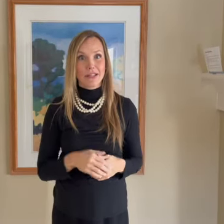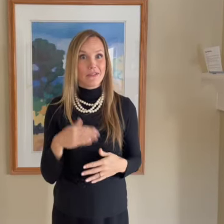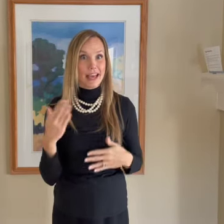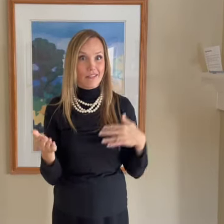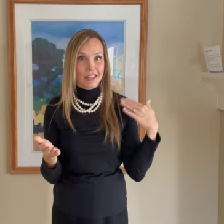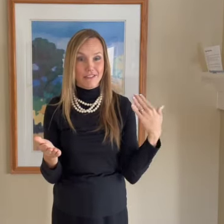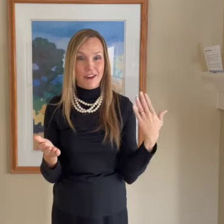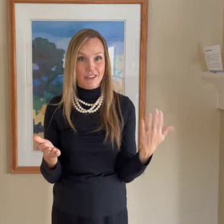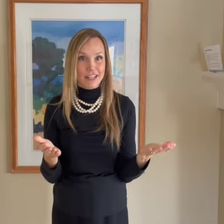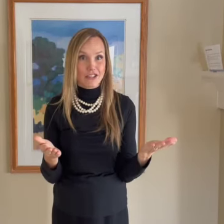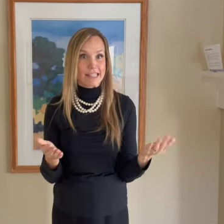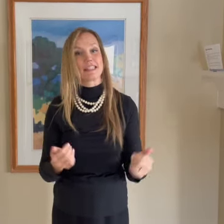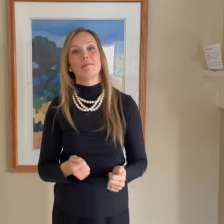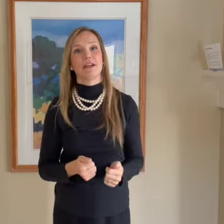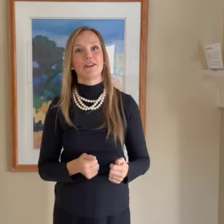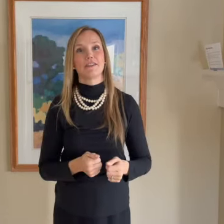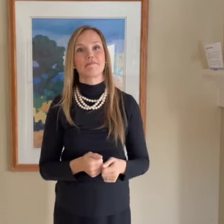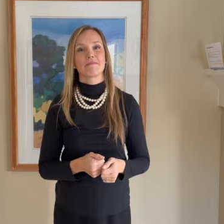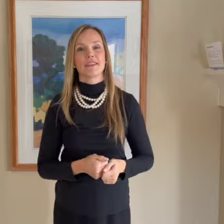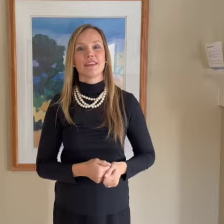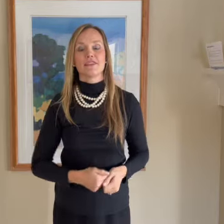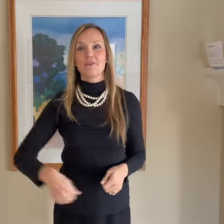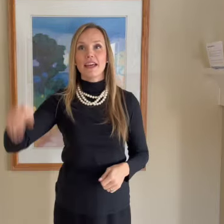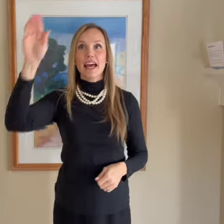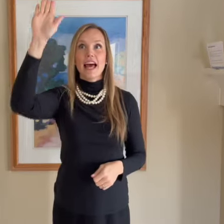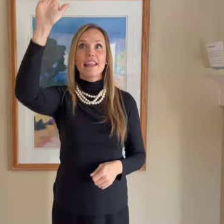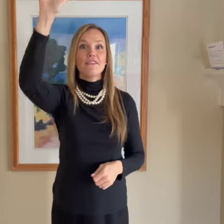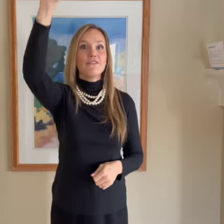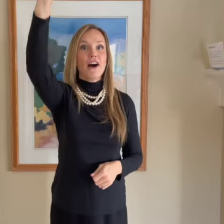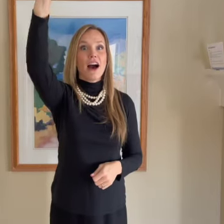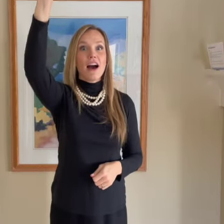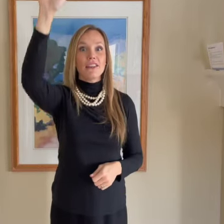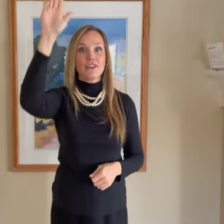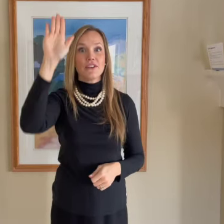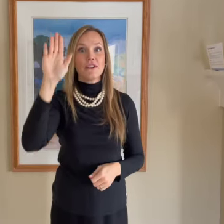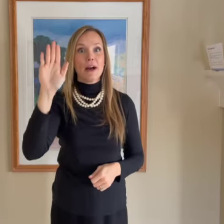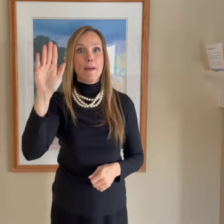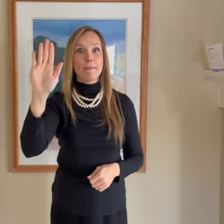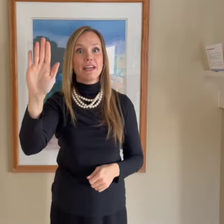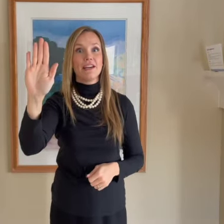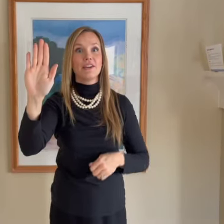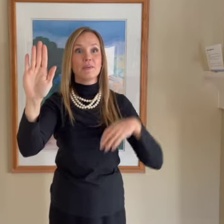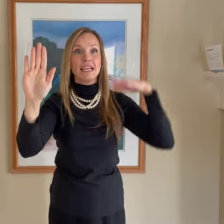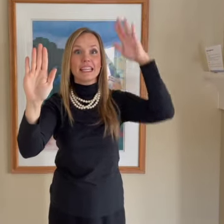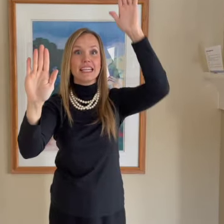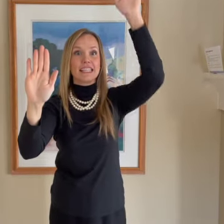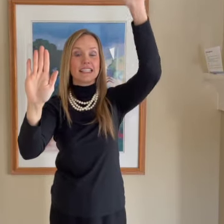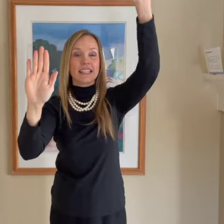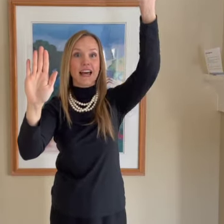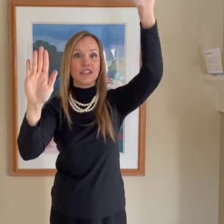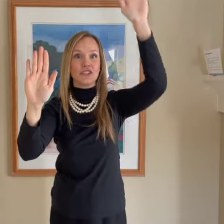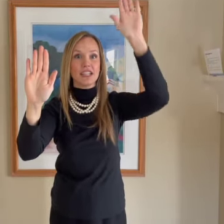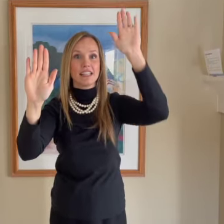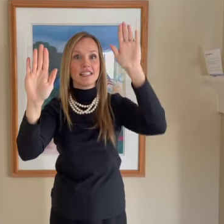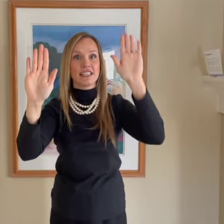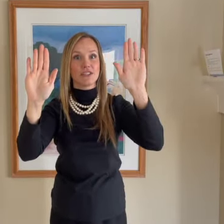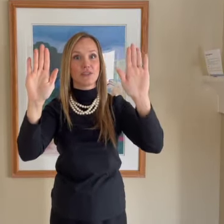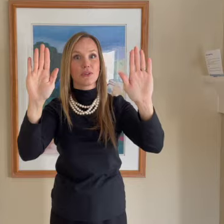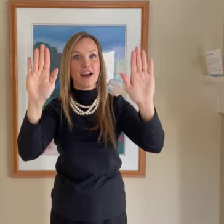know that Heavenly Father and Jesus appeared. So, and the Father appeared with his son, Jesus Christ.